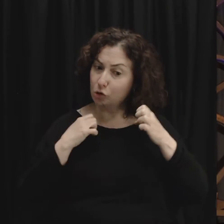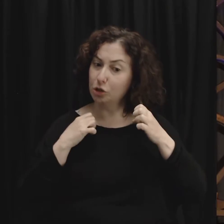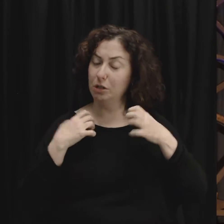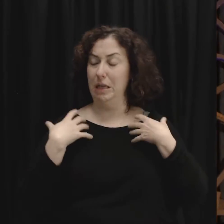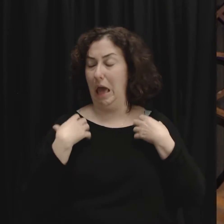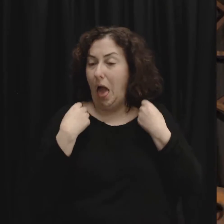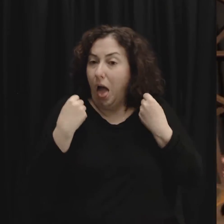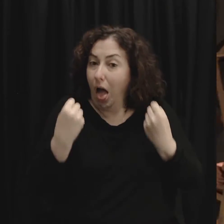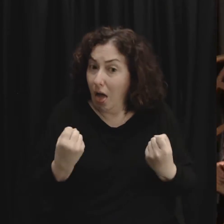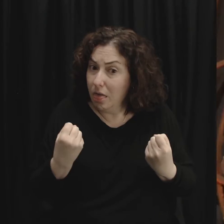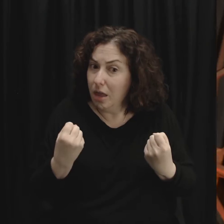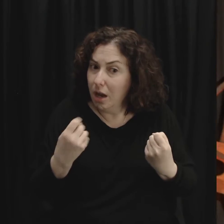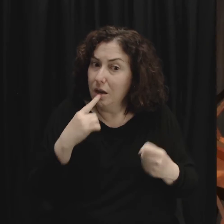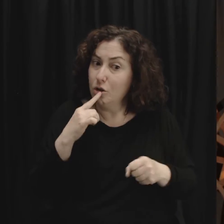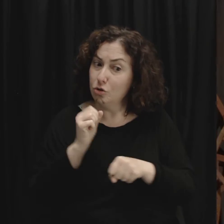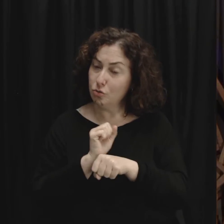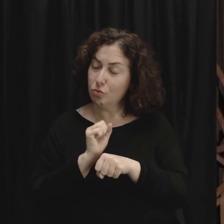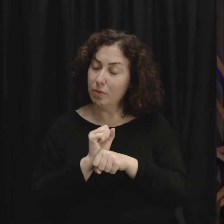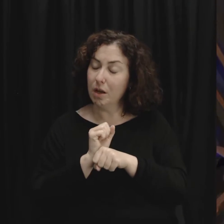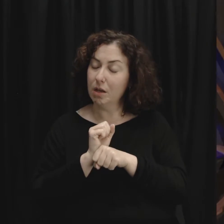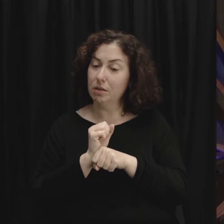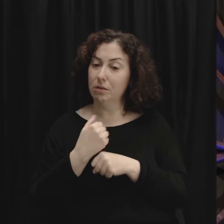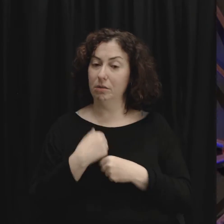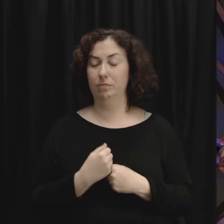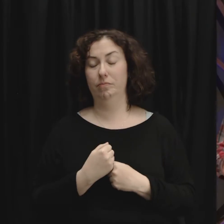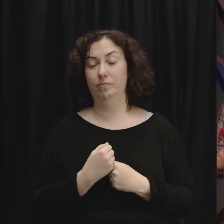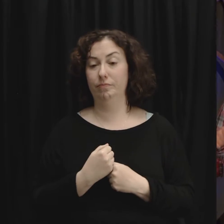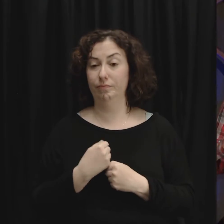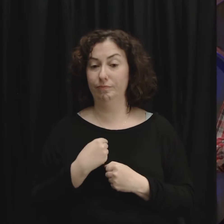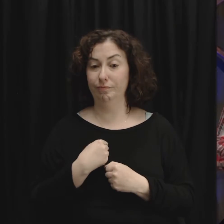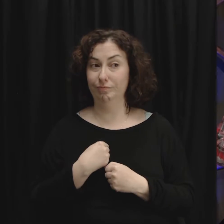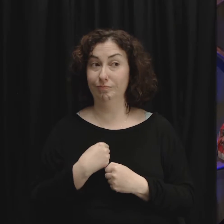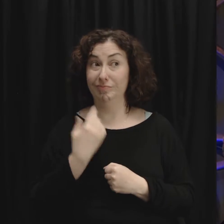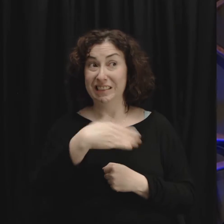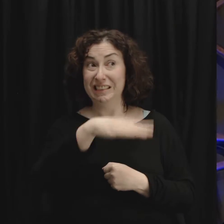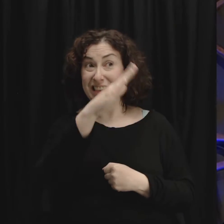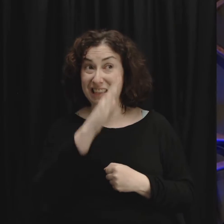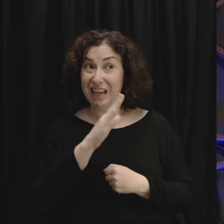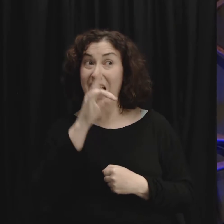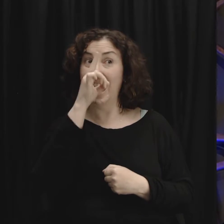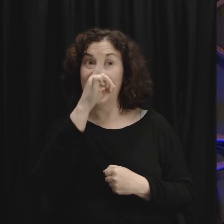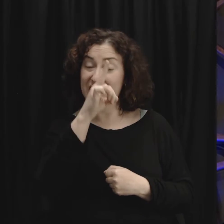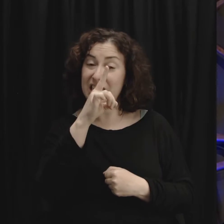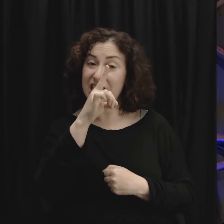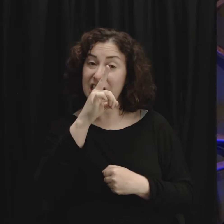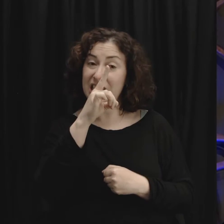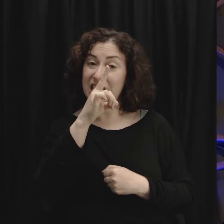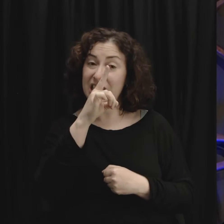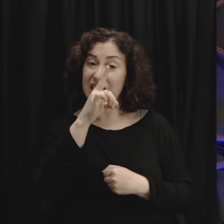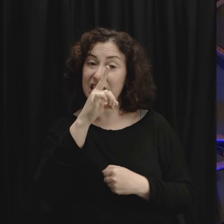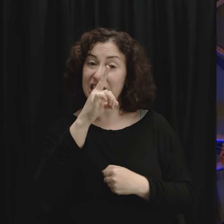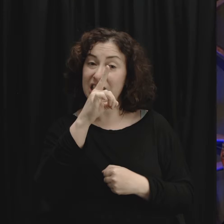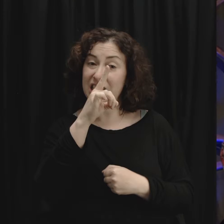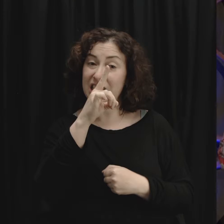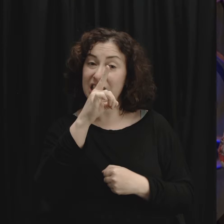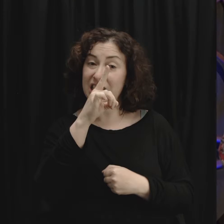works. And today, I want to make the point that I believe God is calling all of those of us who believe in the name of Jesus.